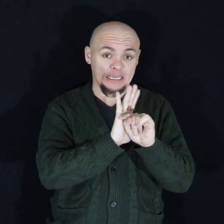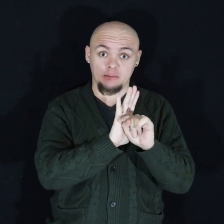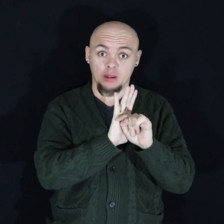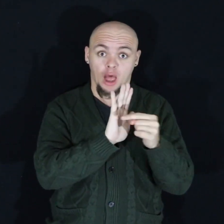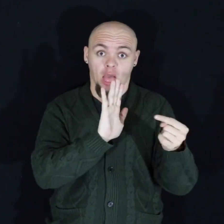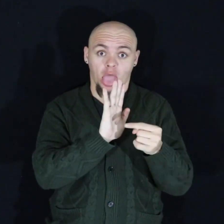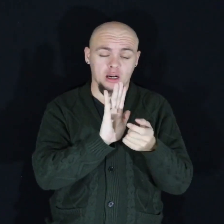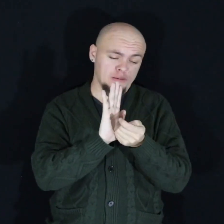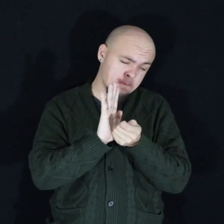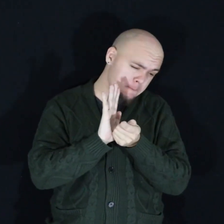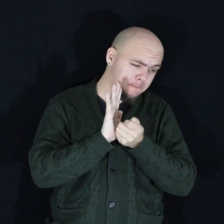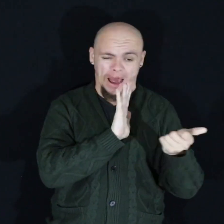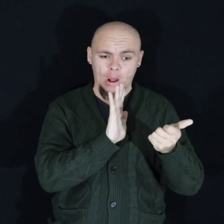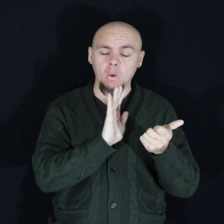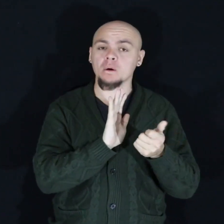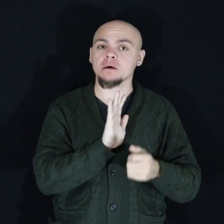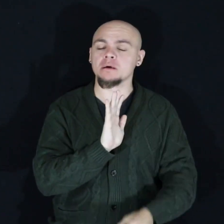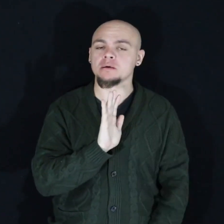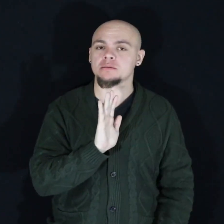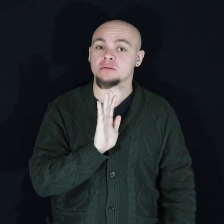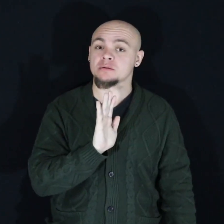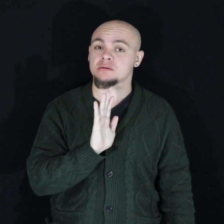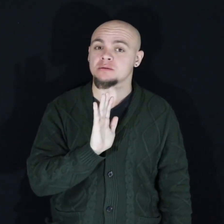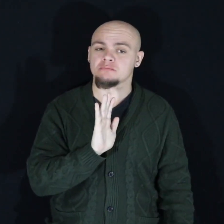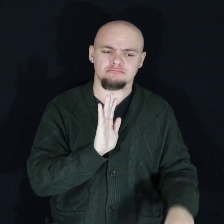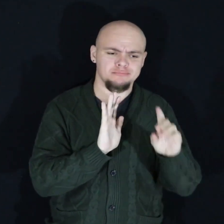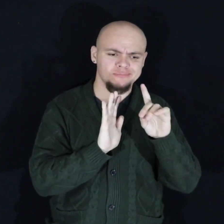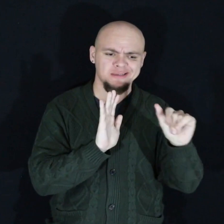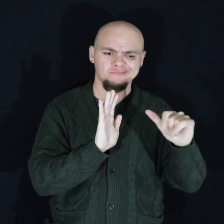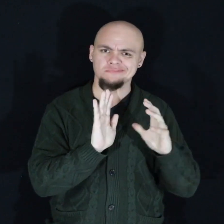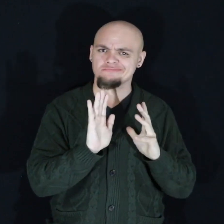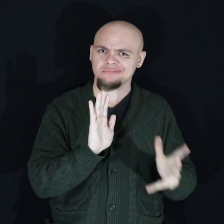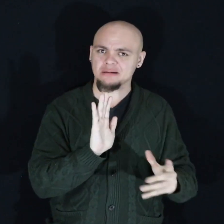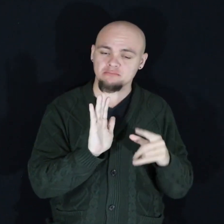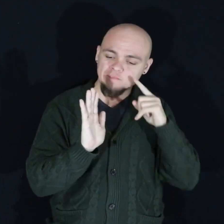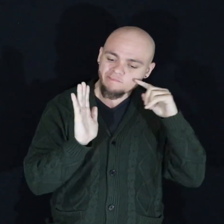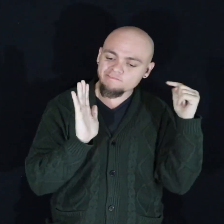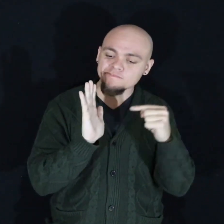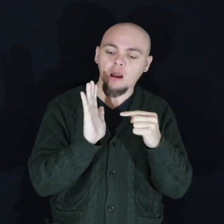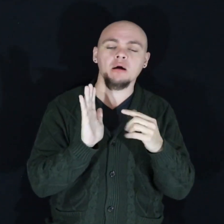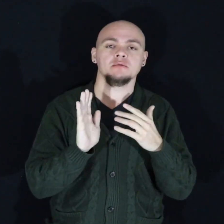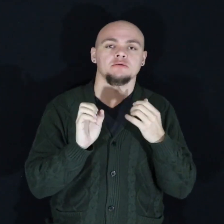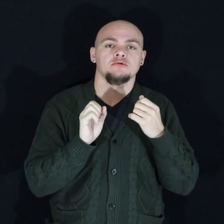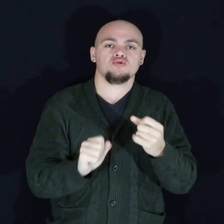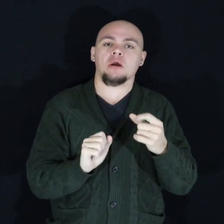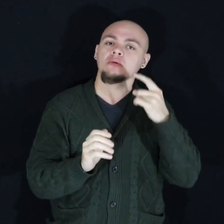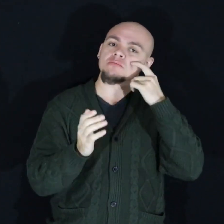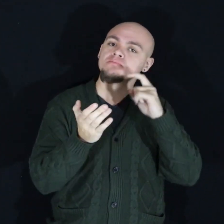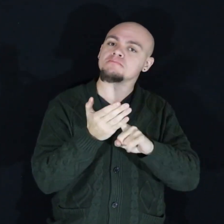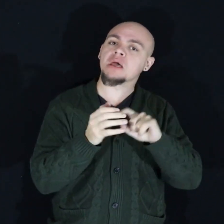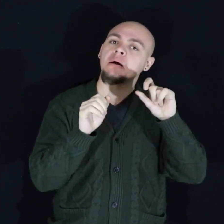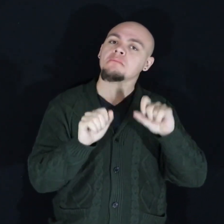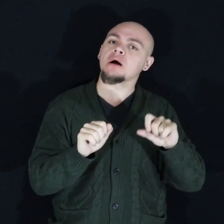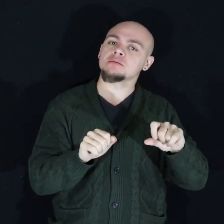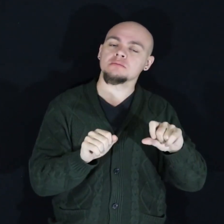comes with a disability it helps you focus on your strengths and see the potential rather than the shortcomings